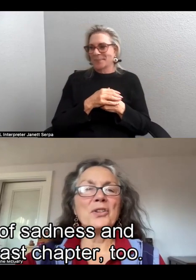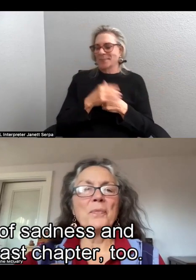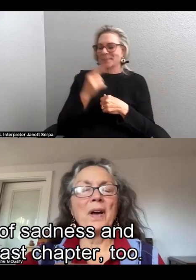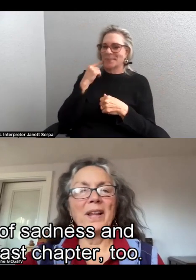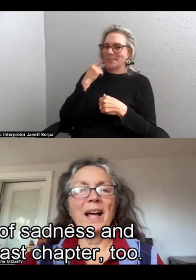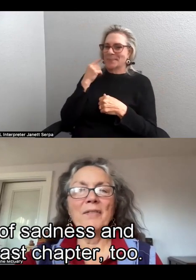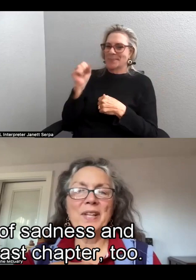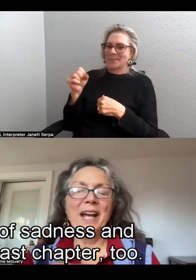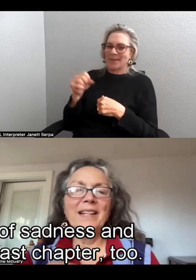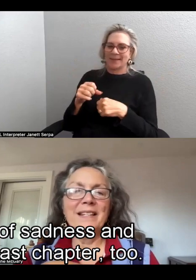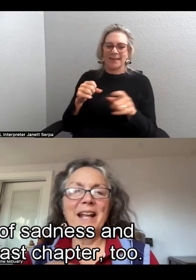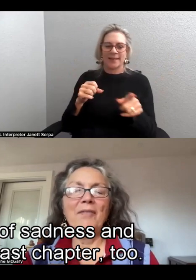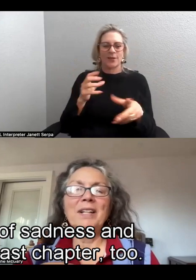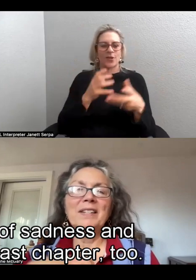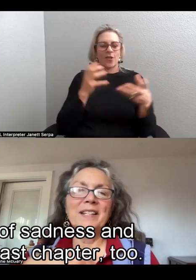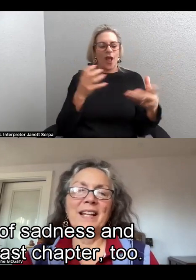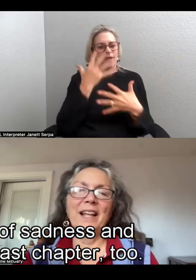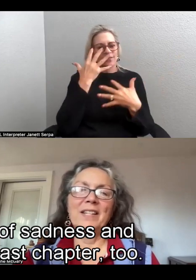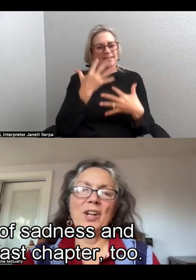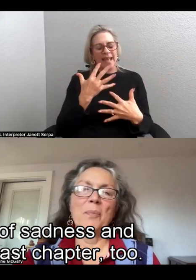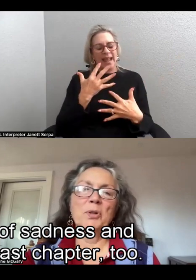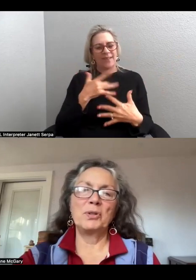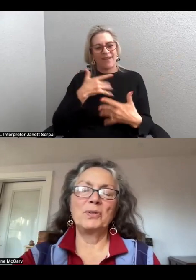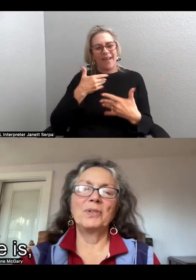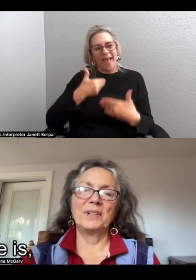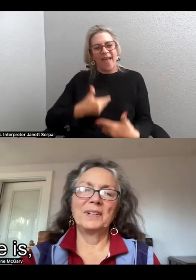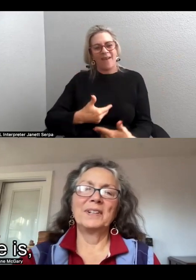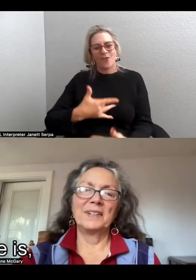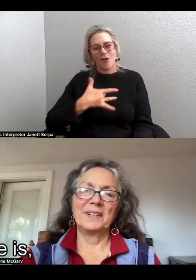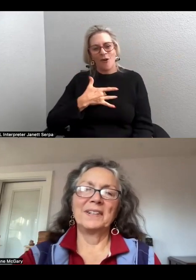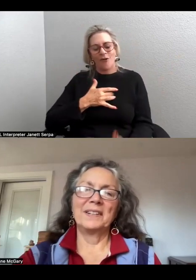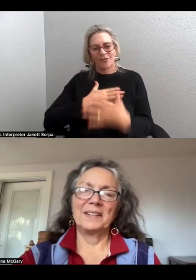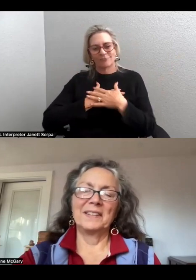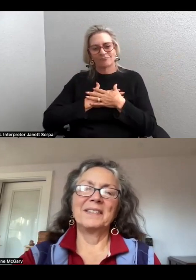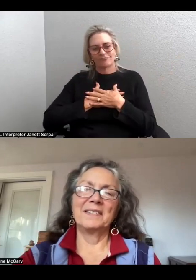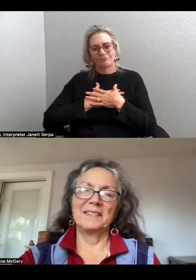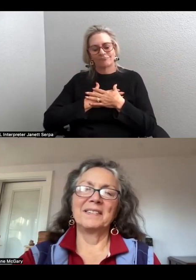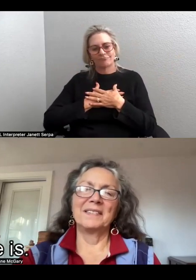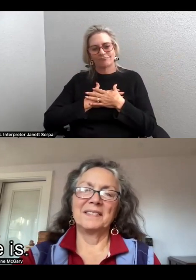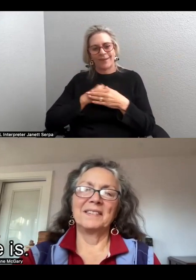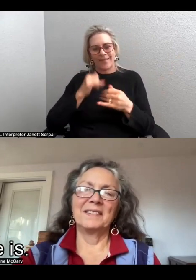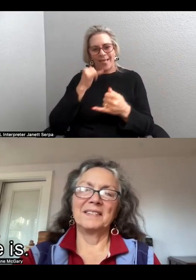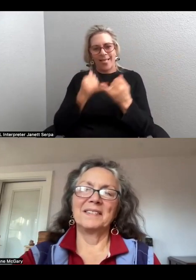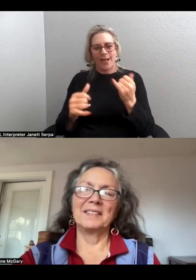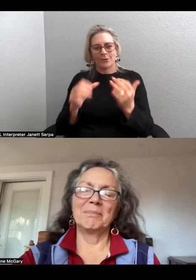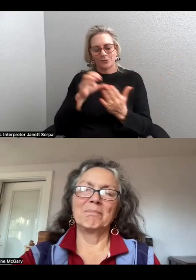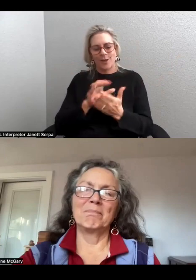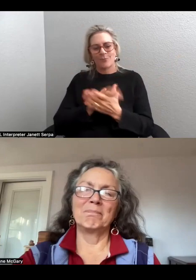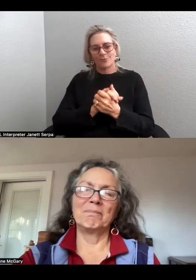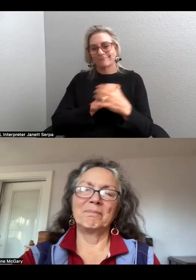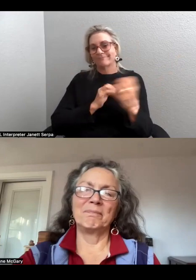And there's a lot of sadness and heaviness in that last chapter too. There is. There is.